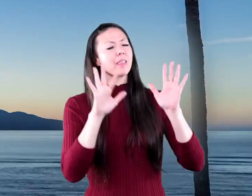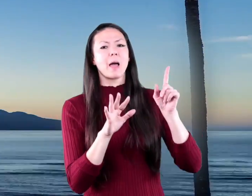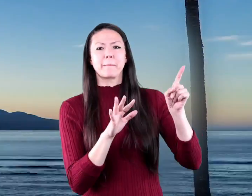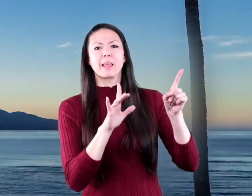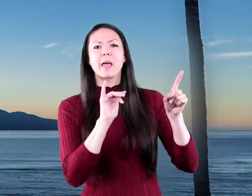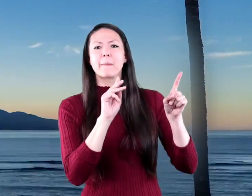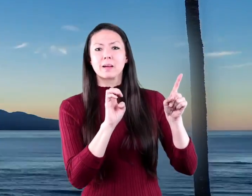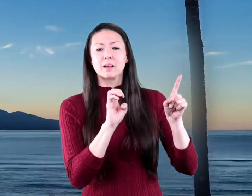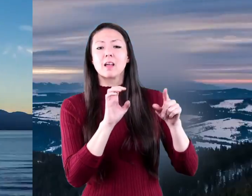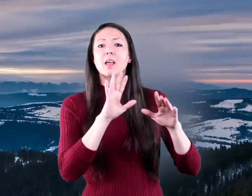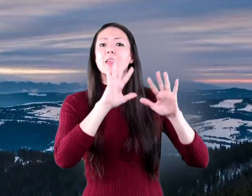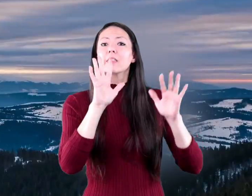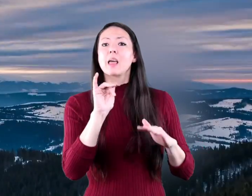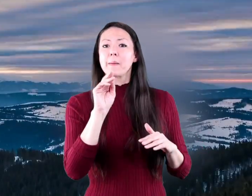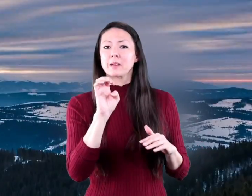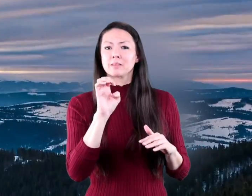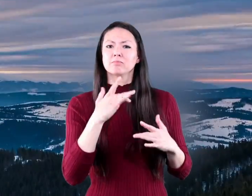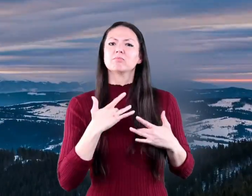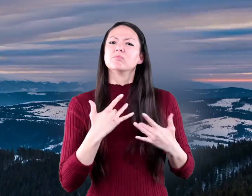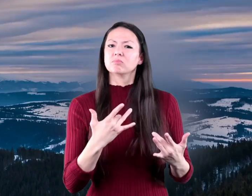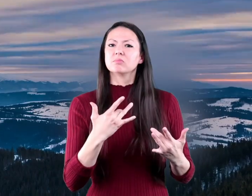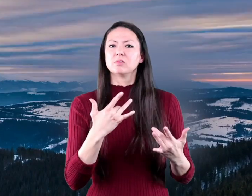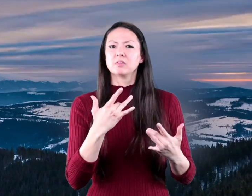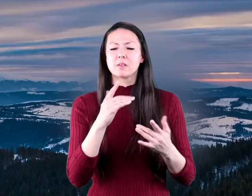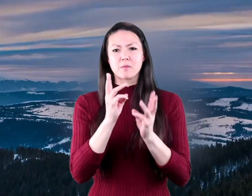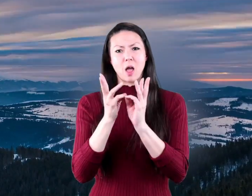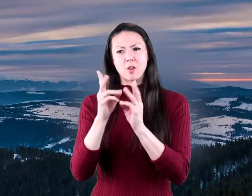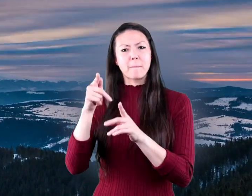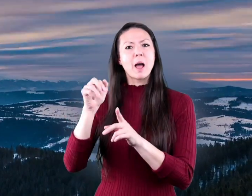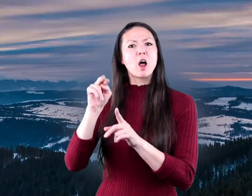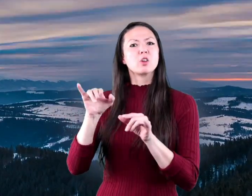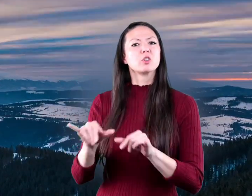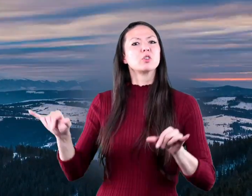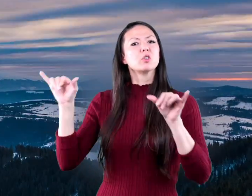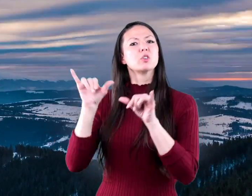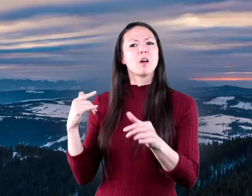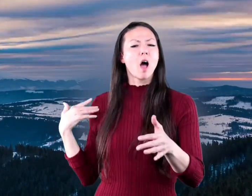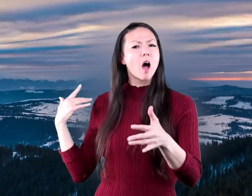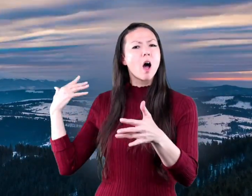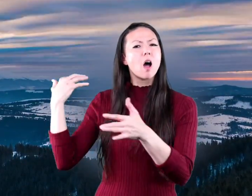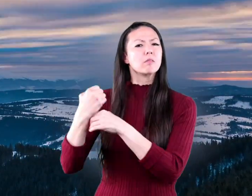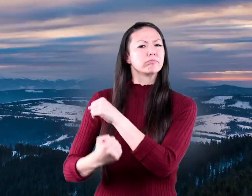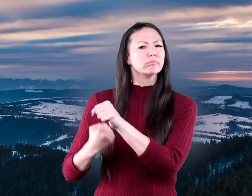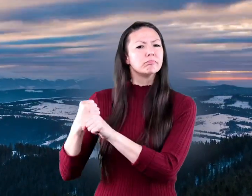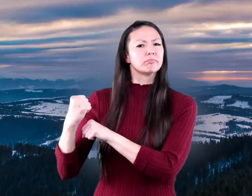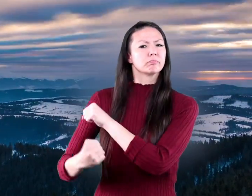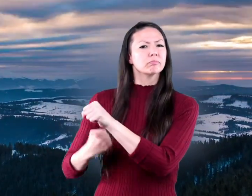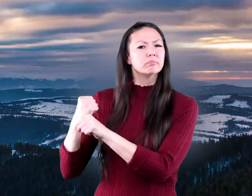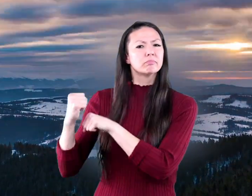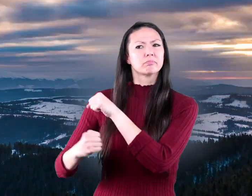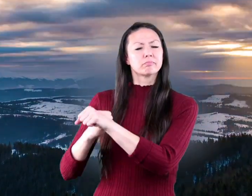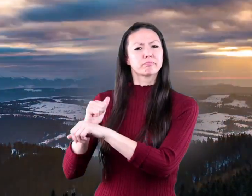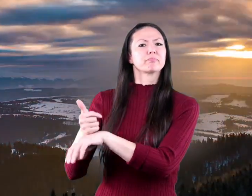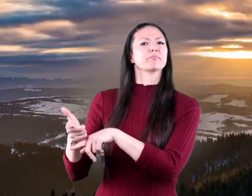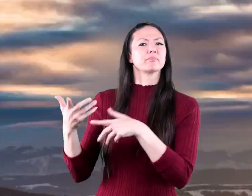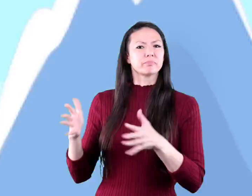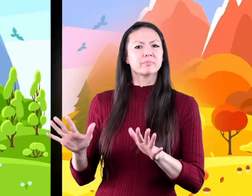climate is the usual weather pattern established over a long period of time there are